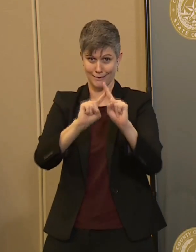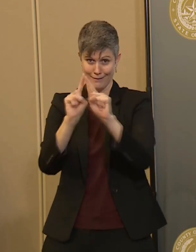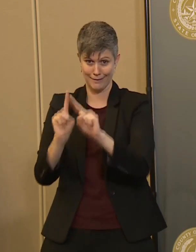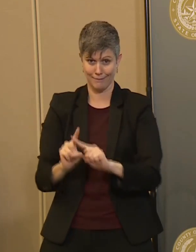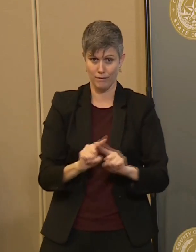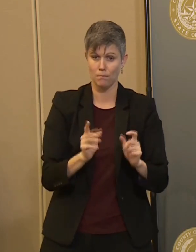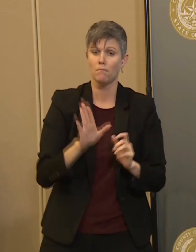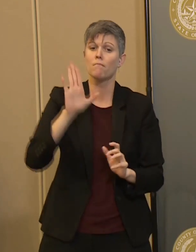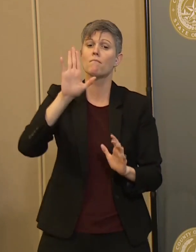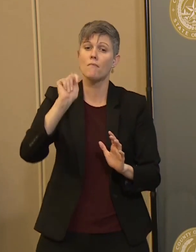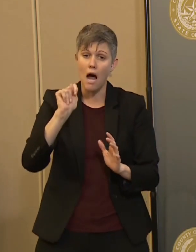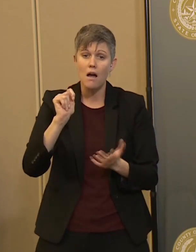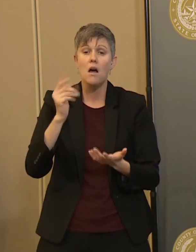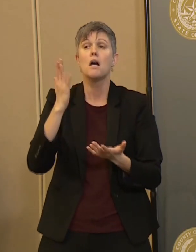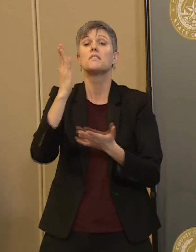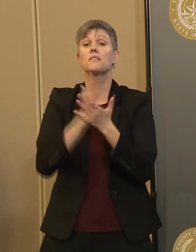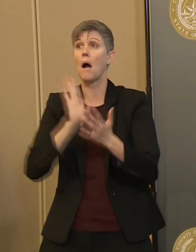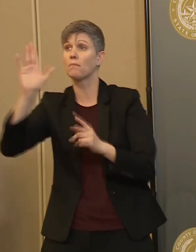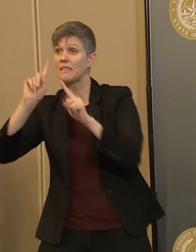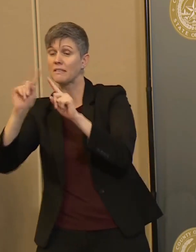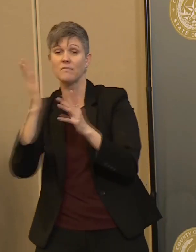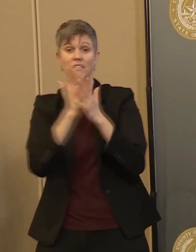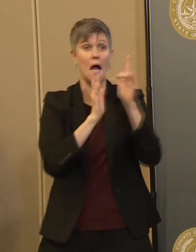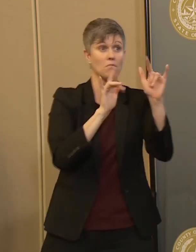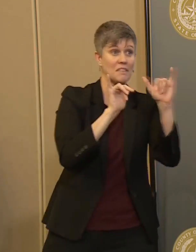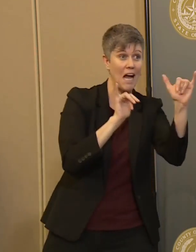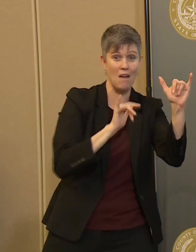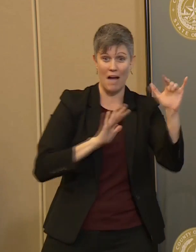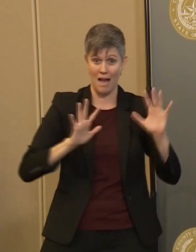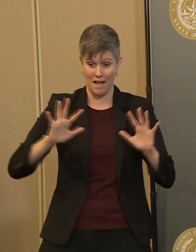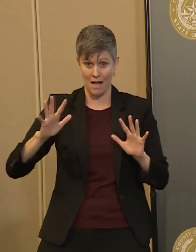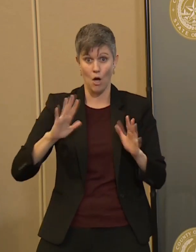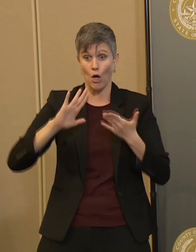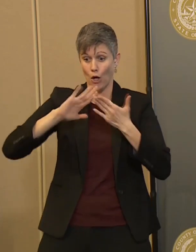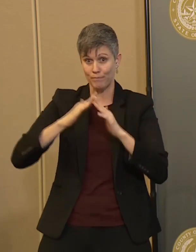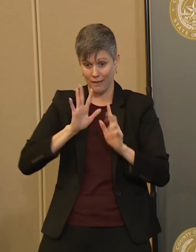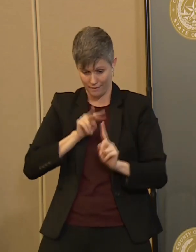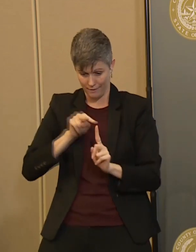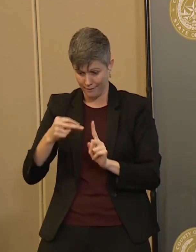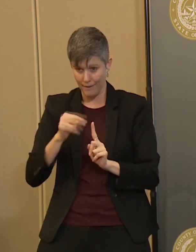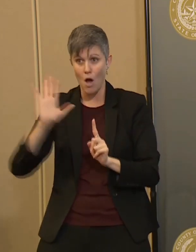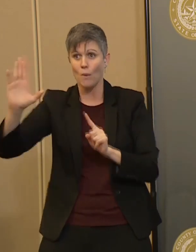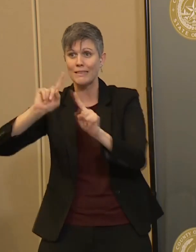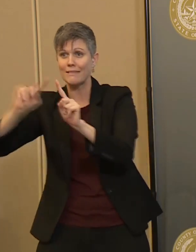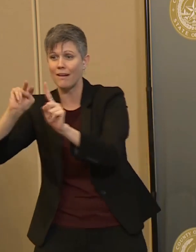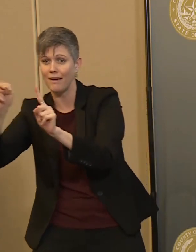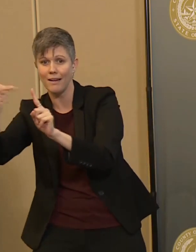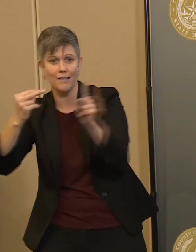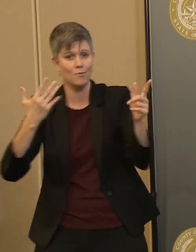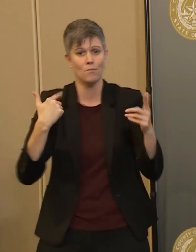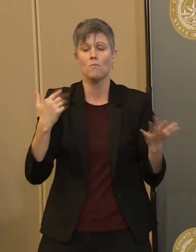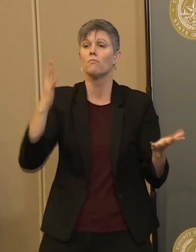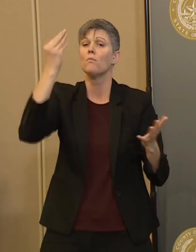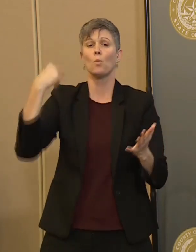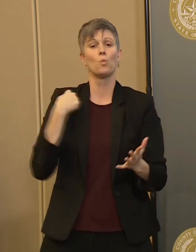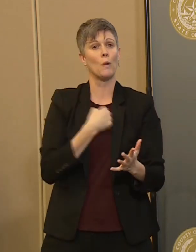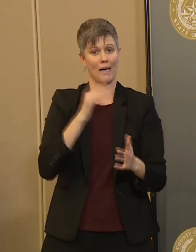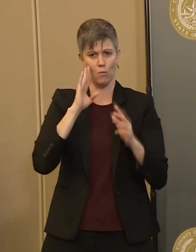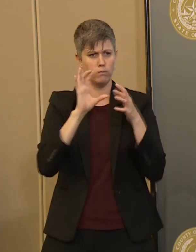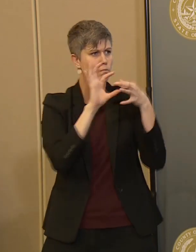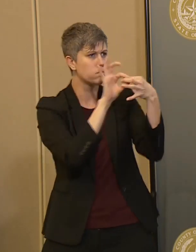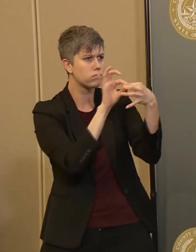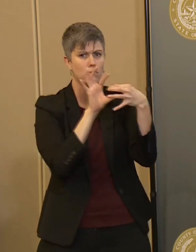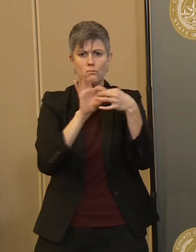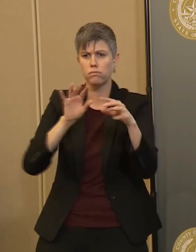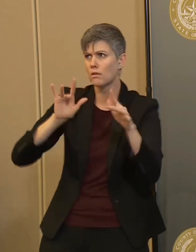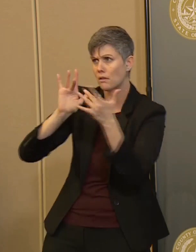there will be differences from order to order and from community to community. We will stay engaged as we all already are.